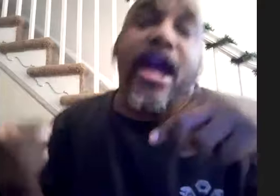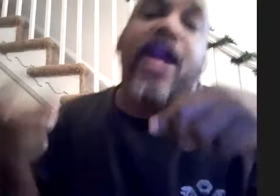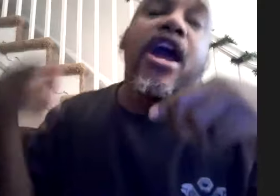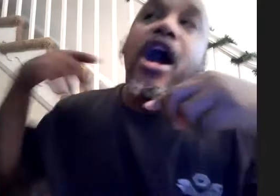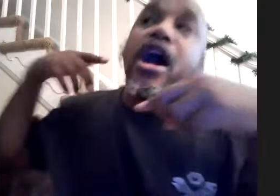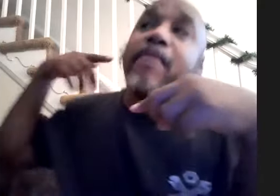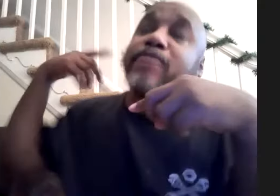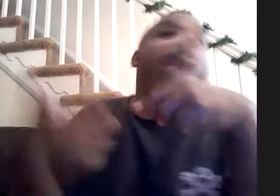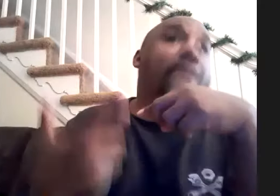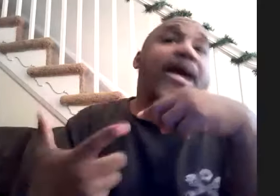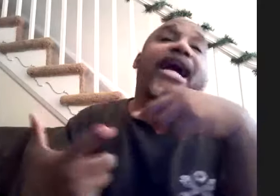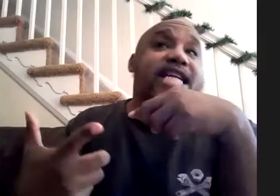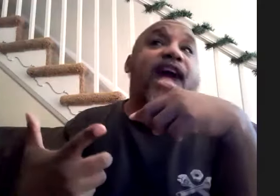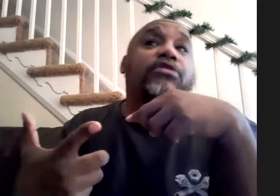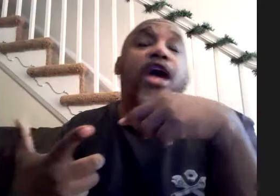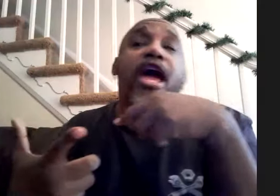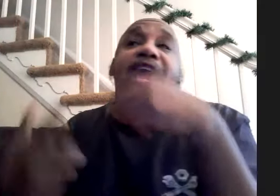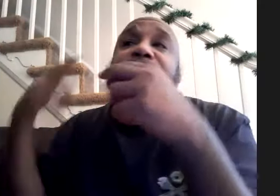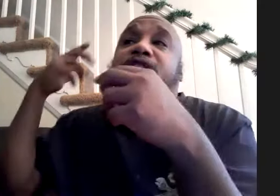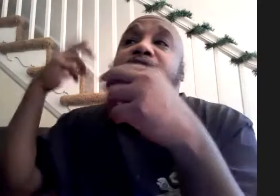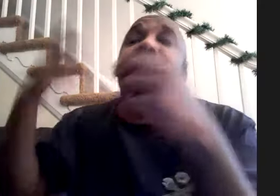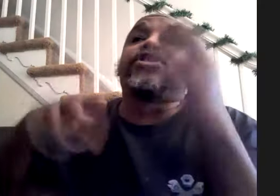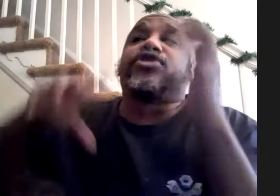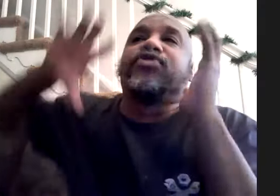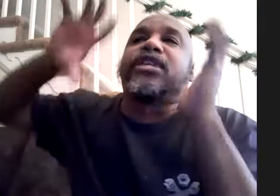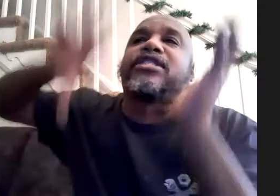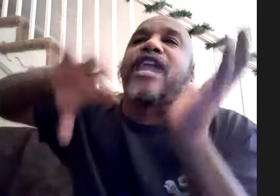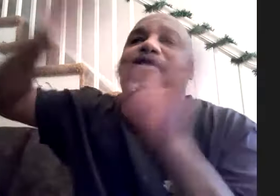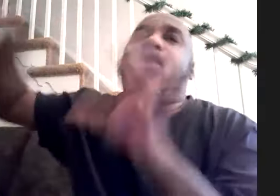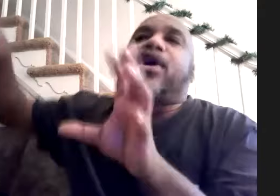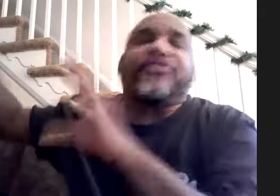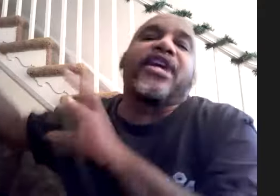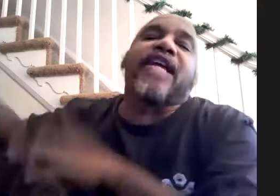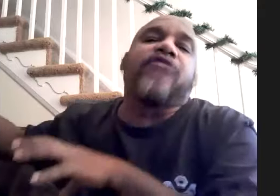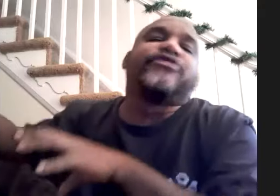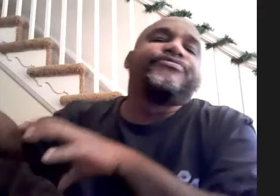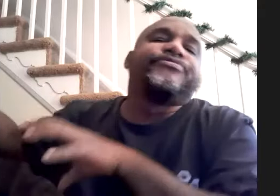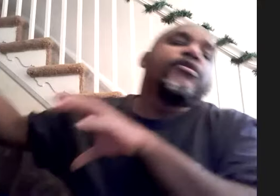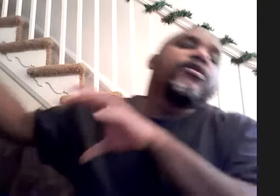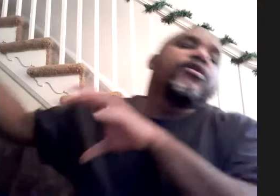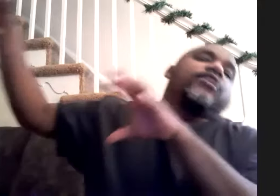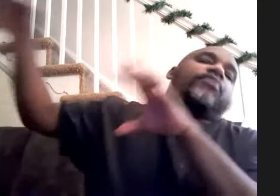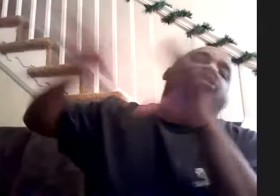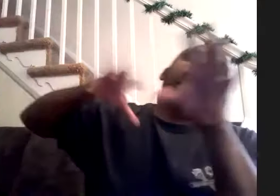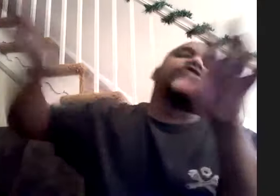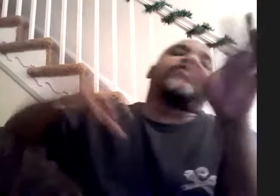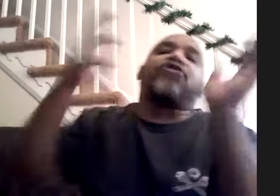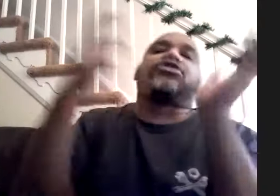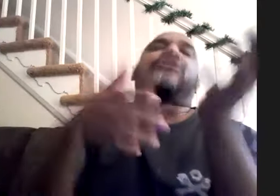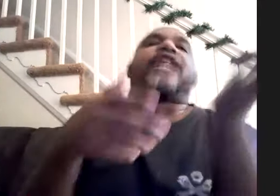um i'm still with mangog now and later than soon is kind of a one-off thing now oh okay both the guitarist and i are still in town